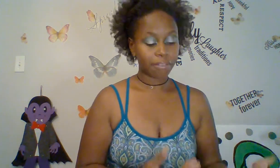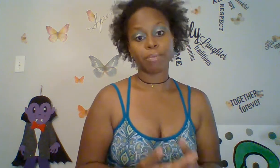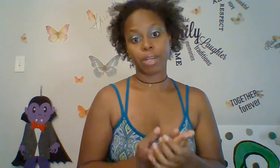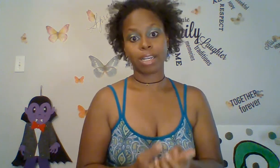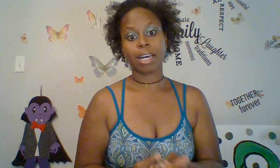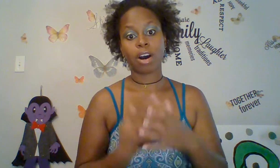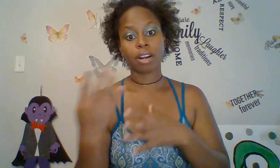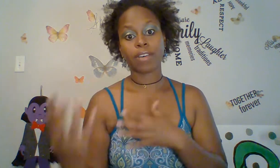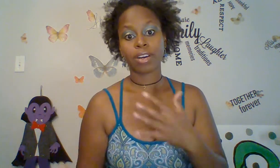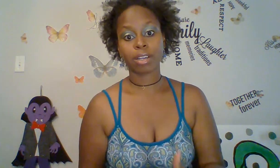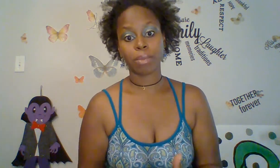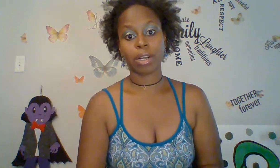community and hard of hearing community.